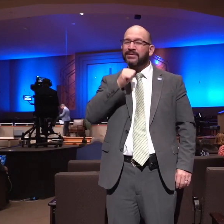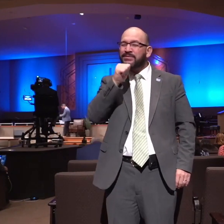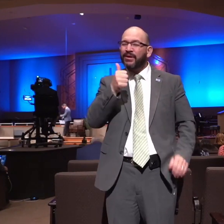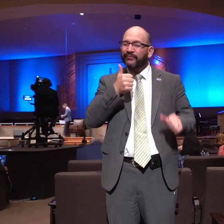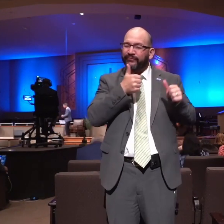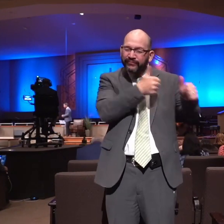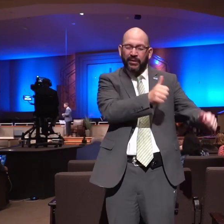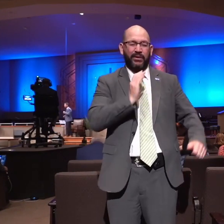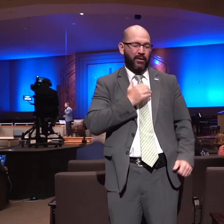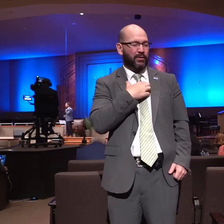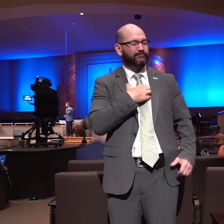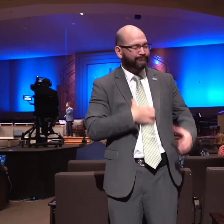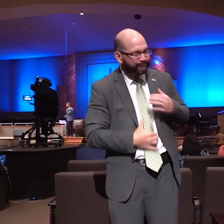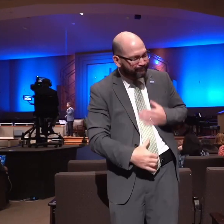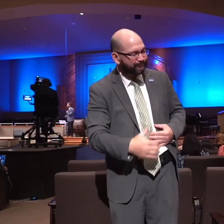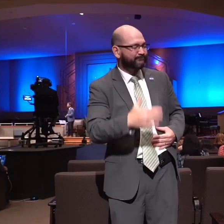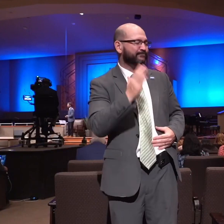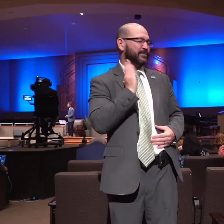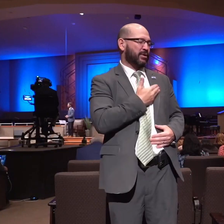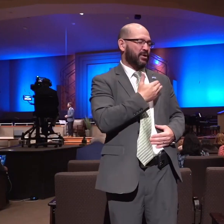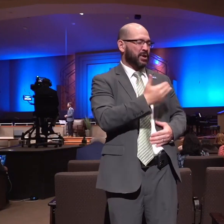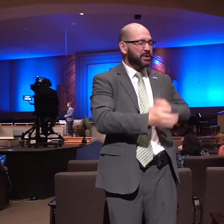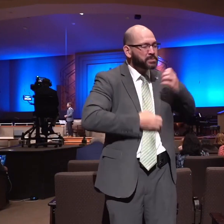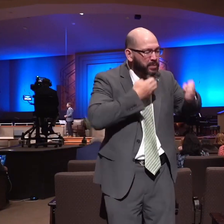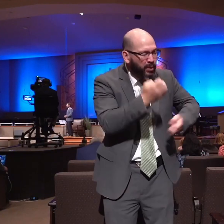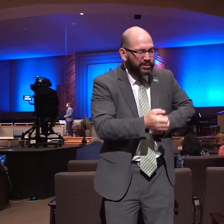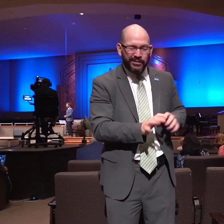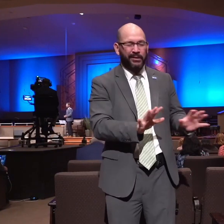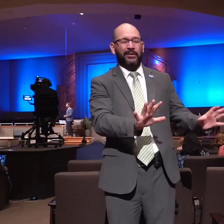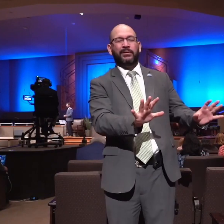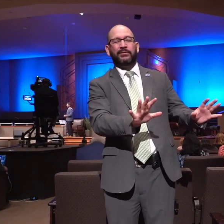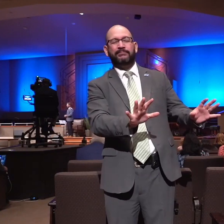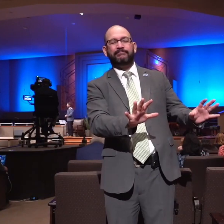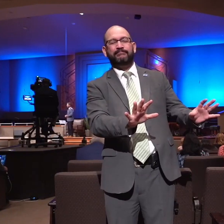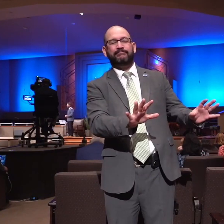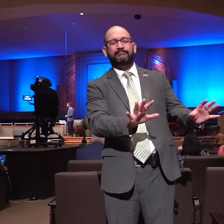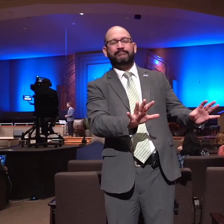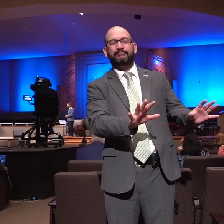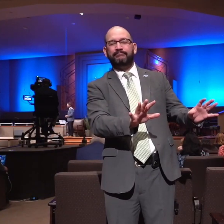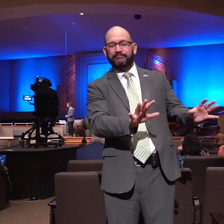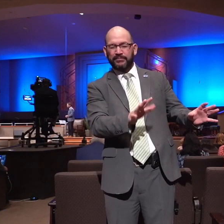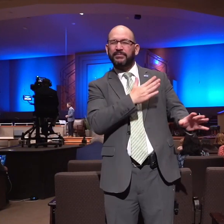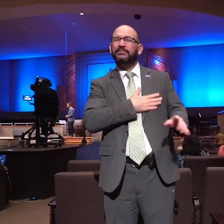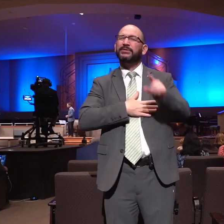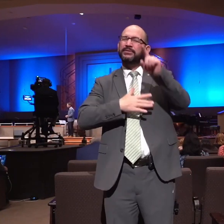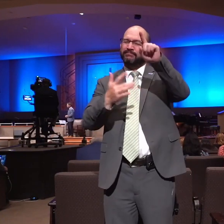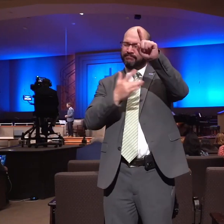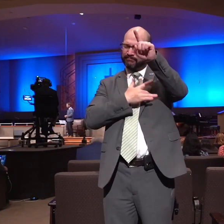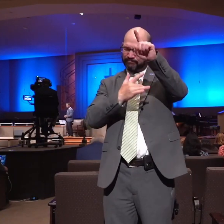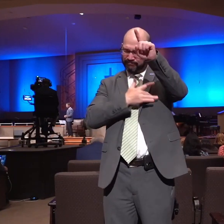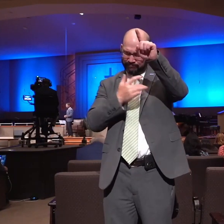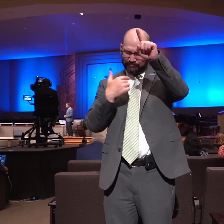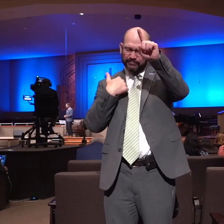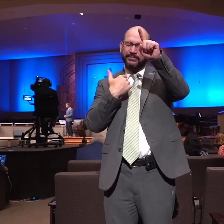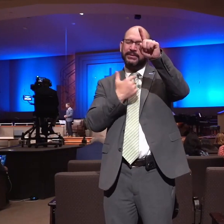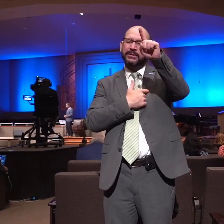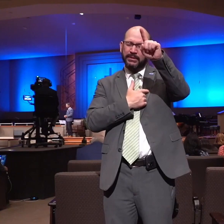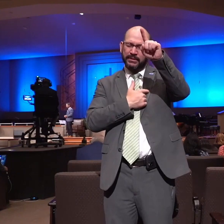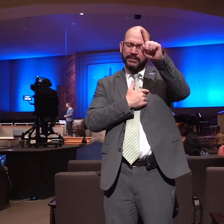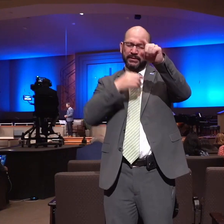the highs and lows of our life i pray lord speak to us tonight in jesus name